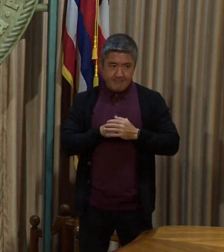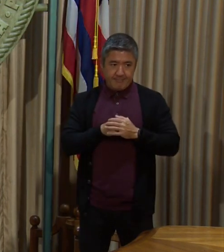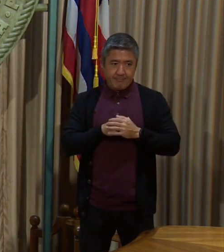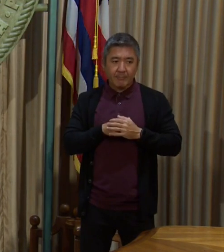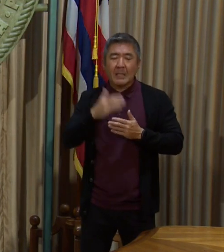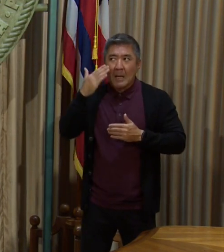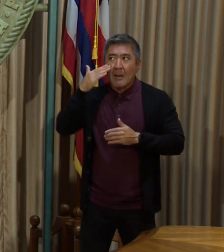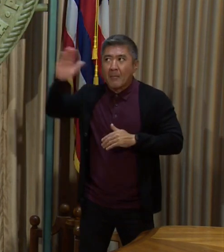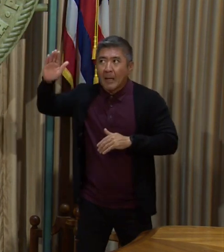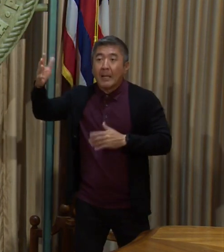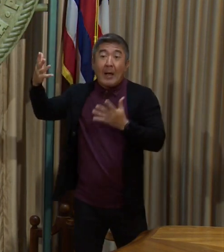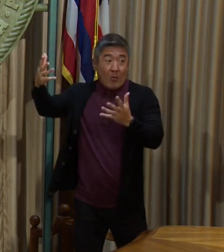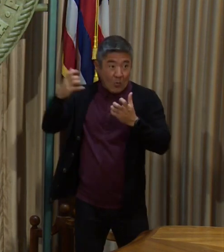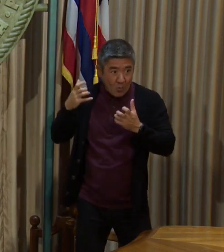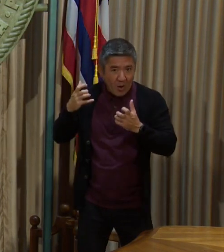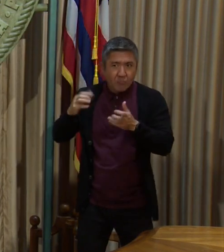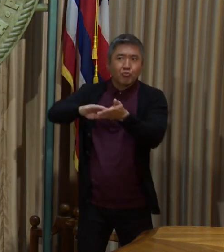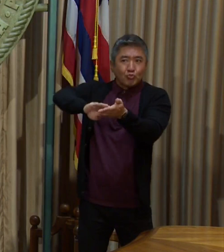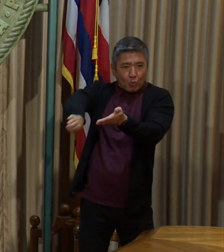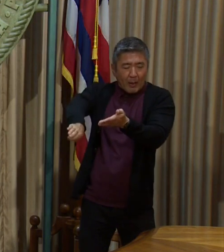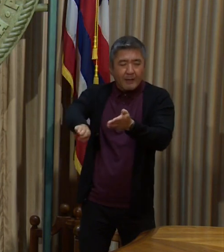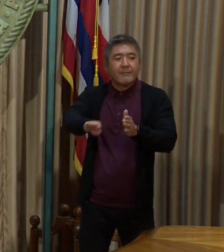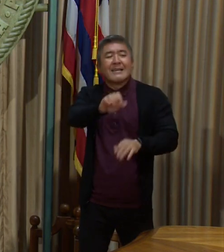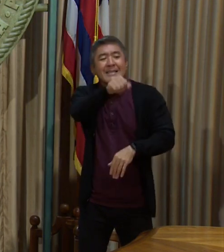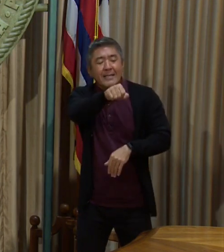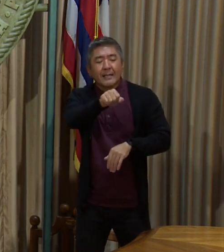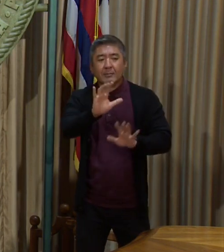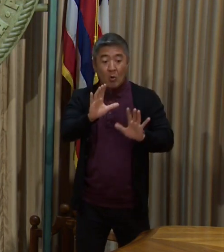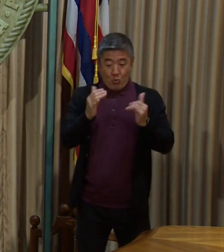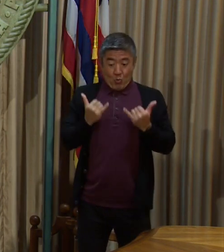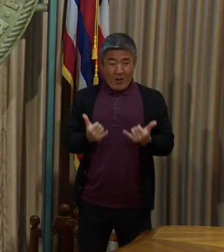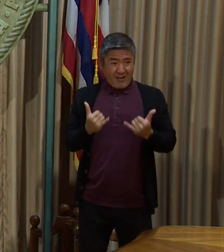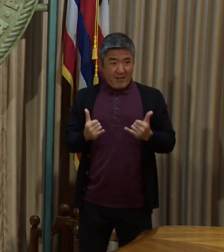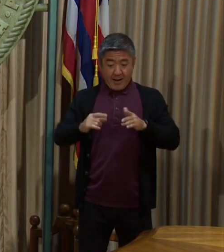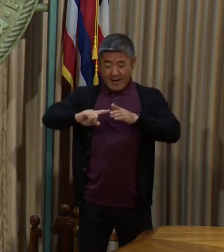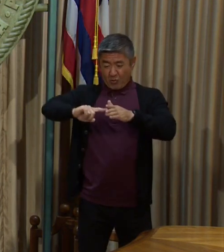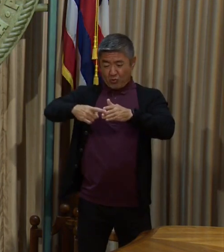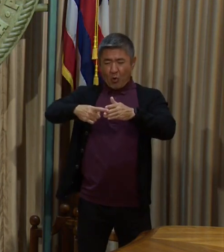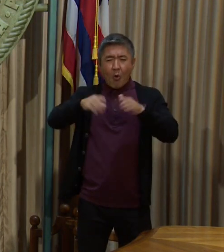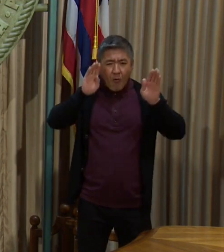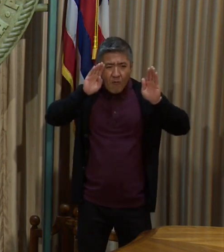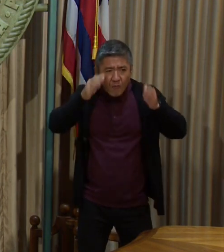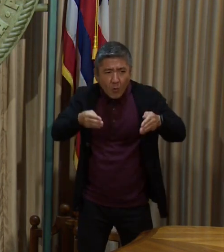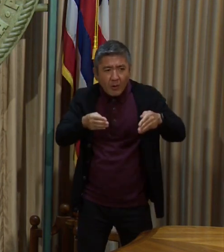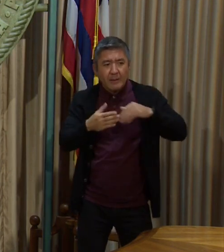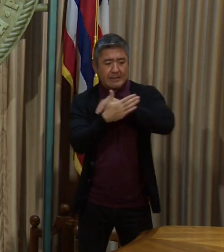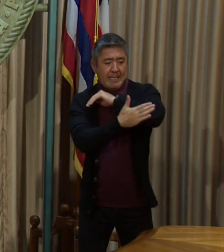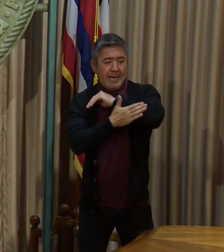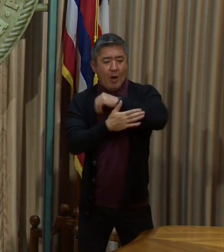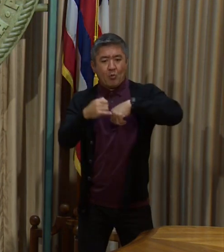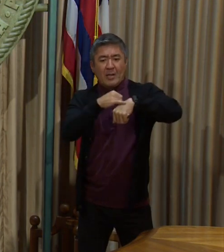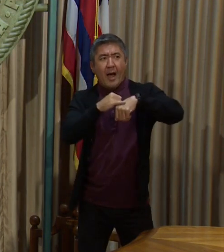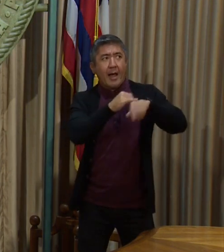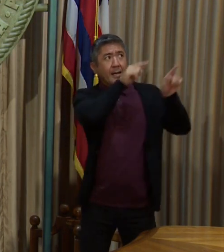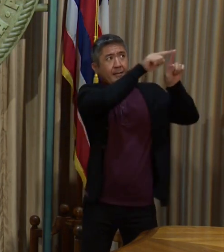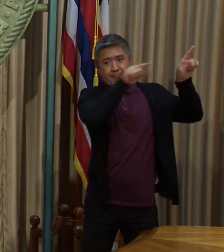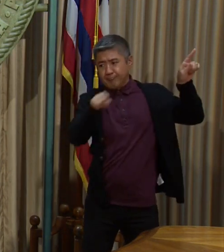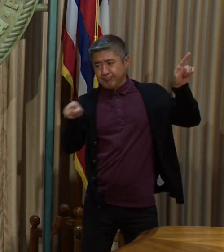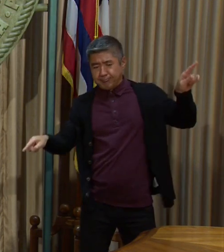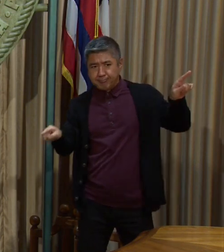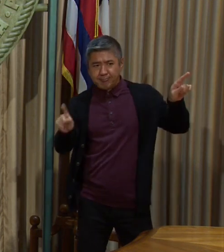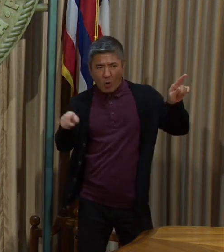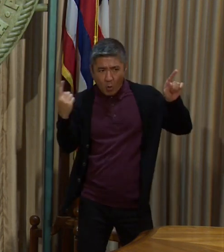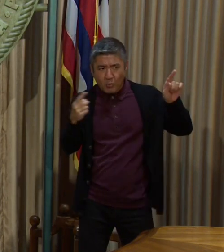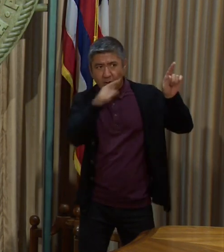-Pacific. But we are focused on inter-county right at this point in time and will expand it